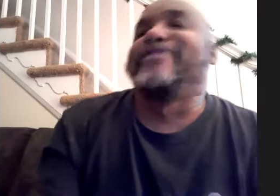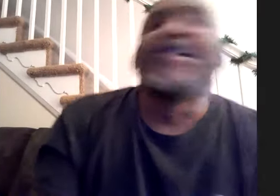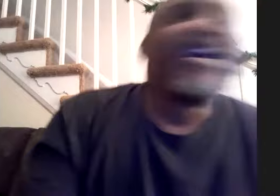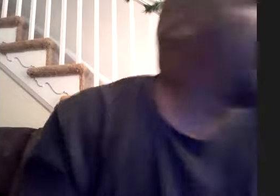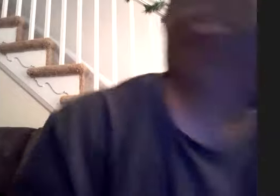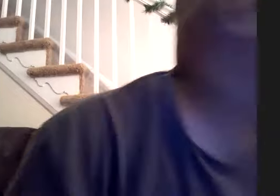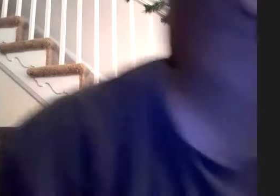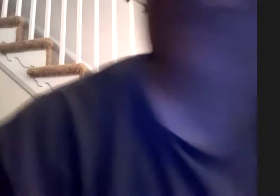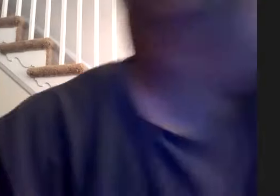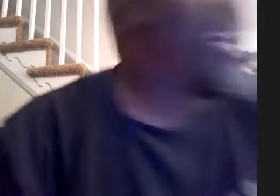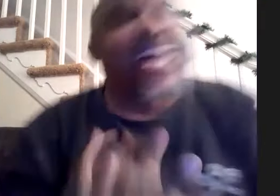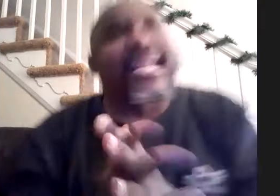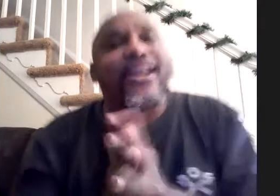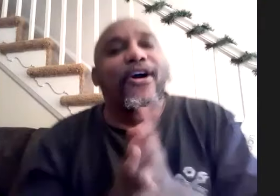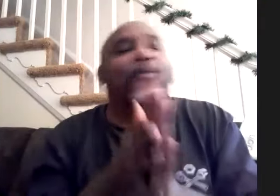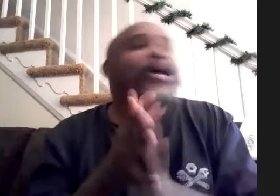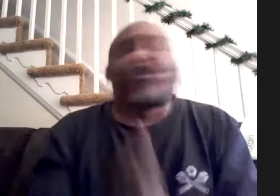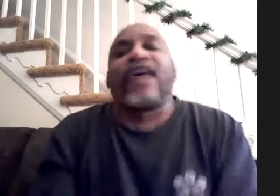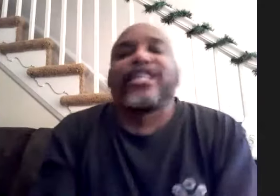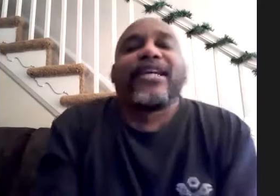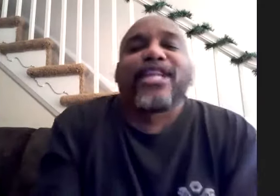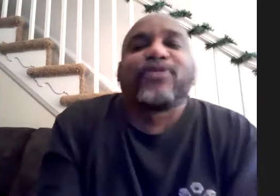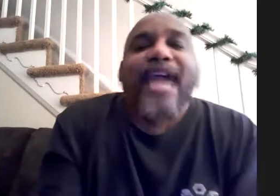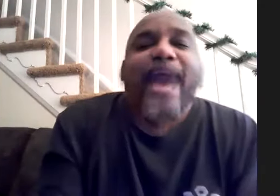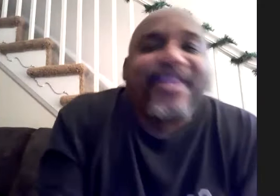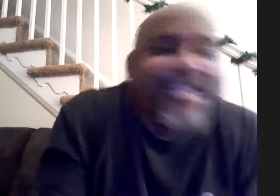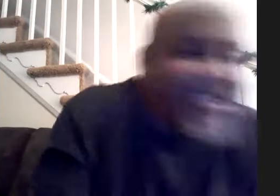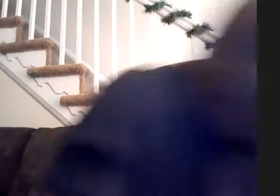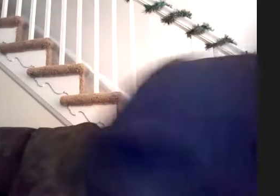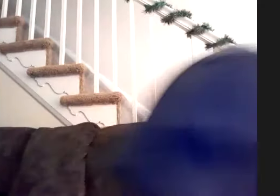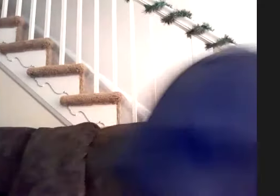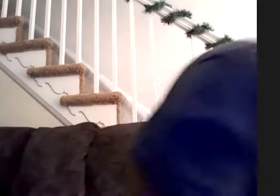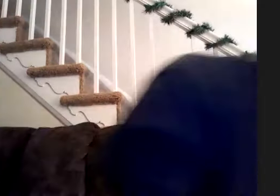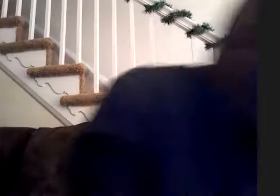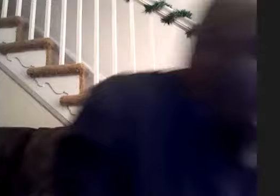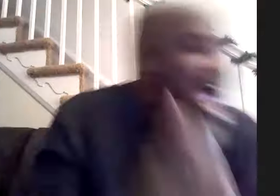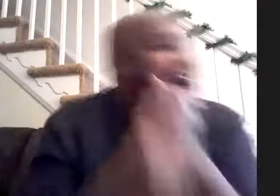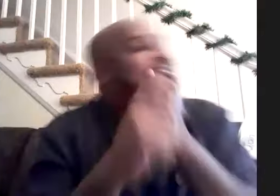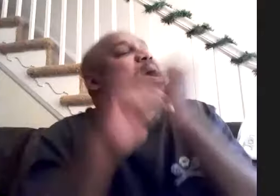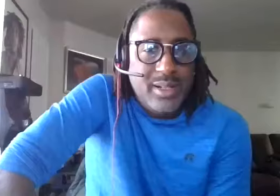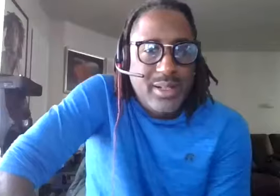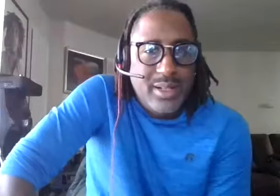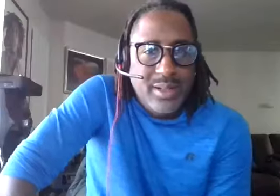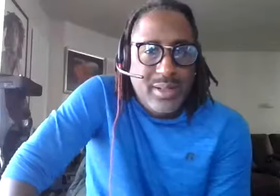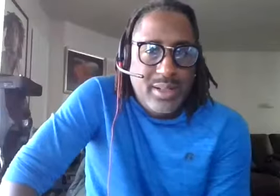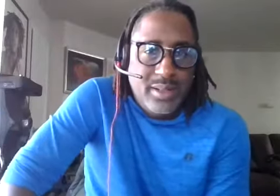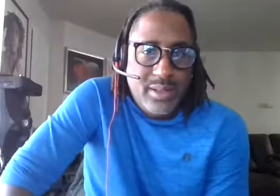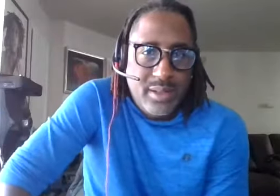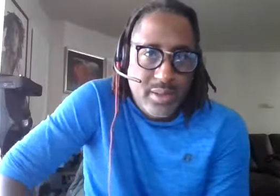he's like no we all graduated that's what happened but yeah and then